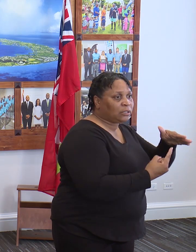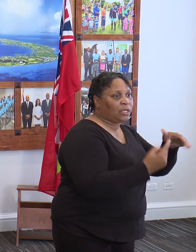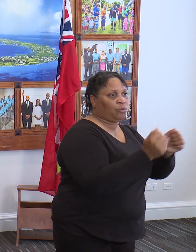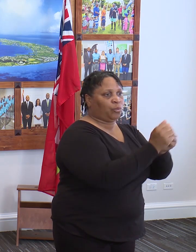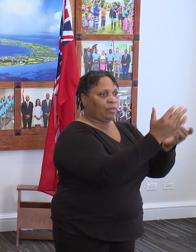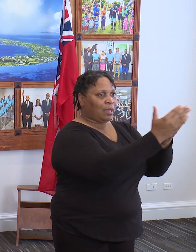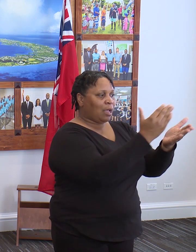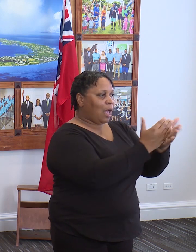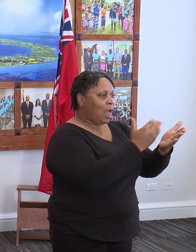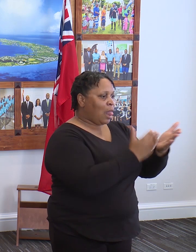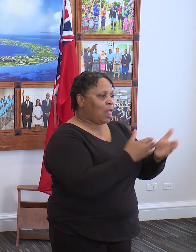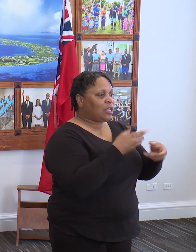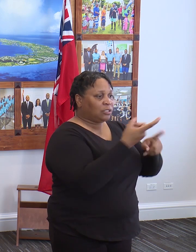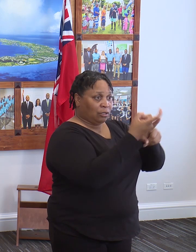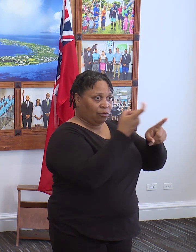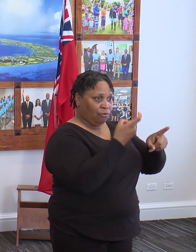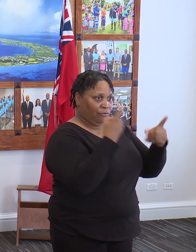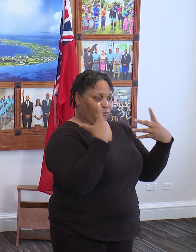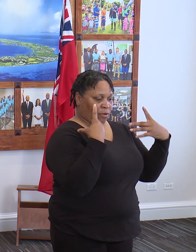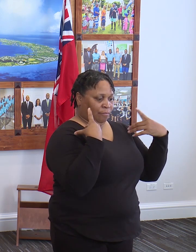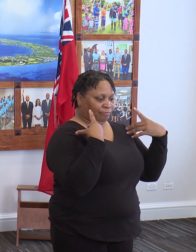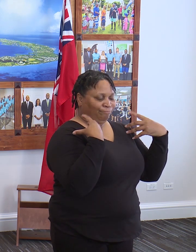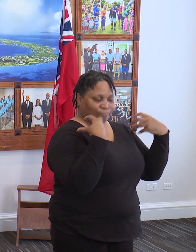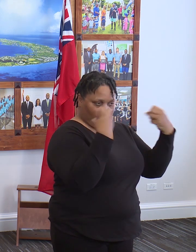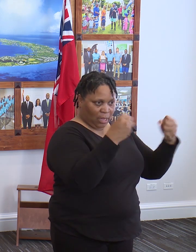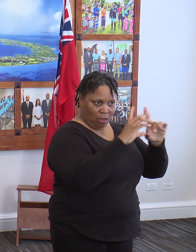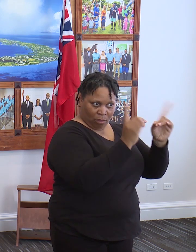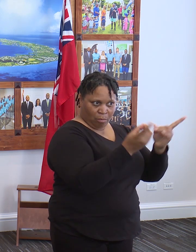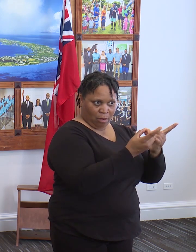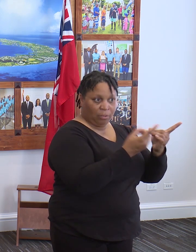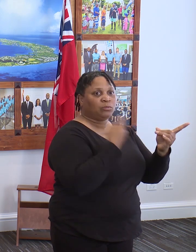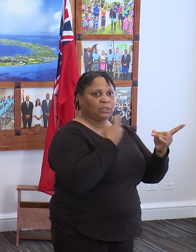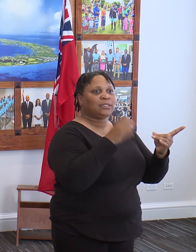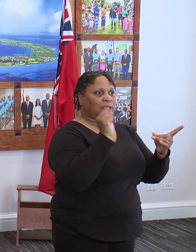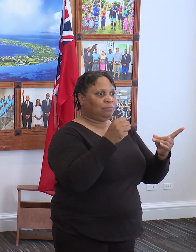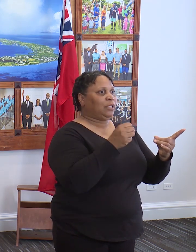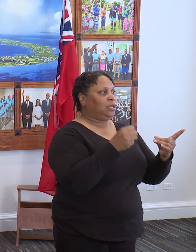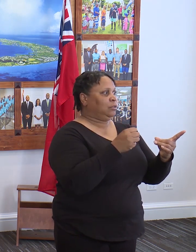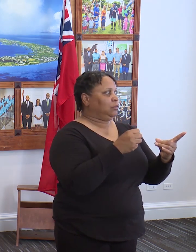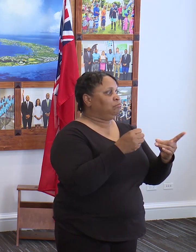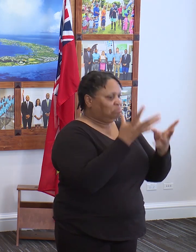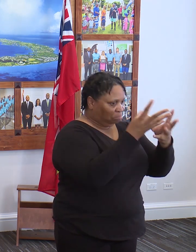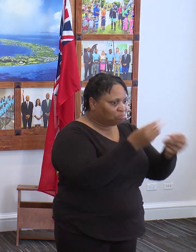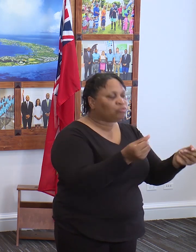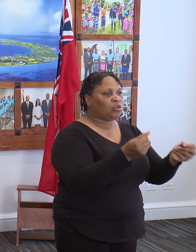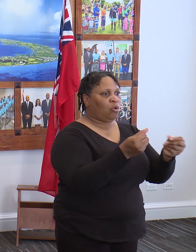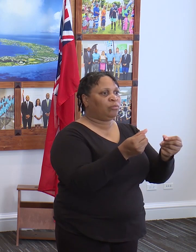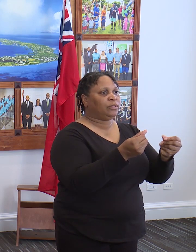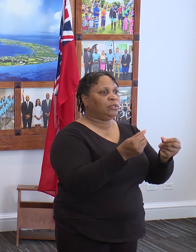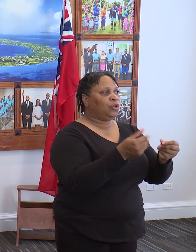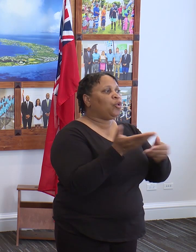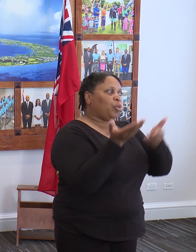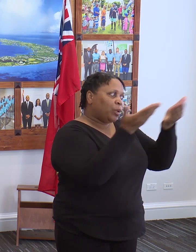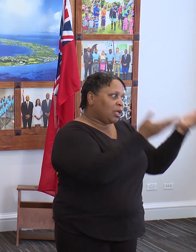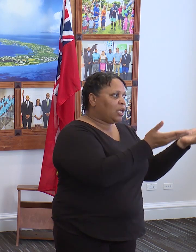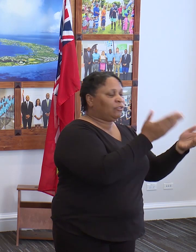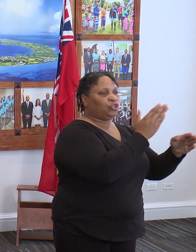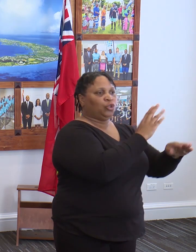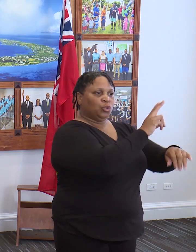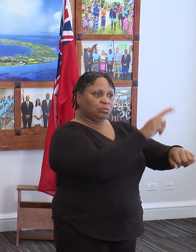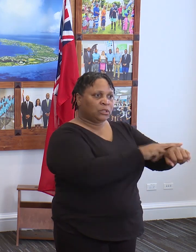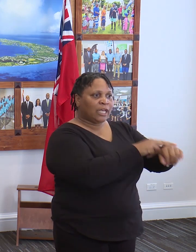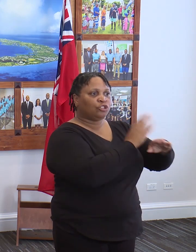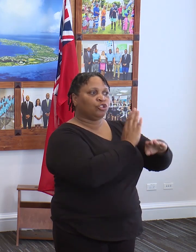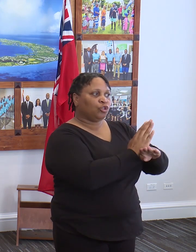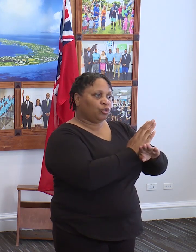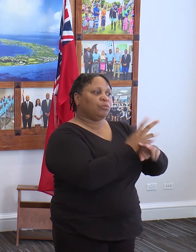of which were issued by public health. We viewed that as a problem to solve. Yesterday, that problem was handed over to the Minister of National Security, and that